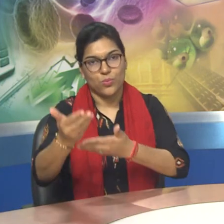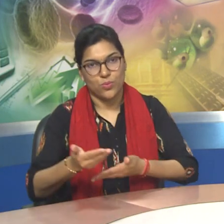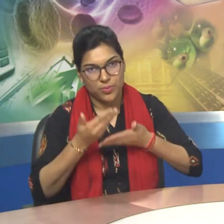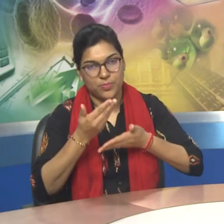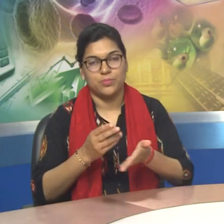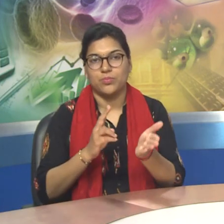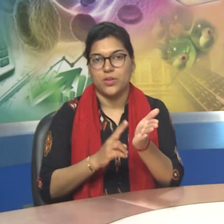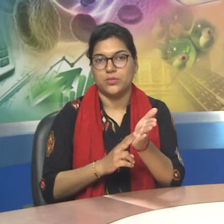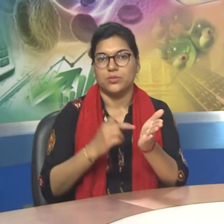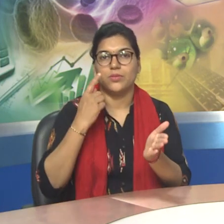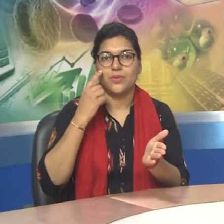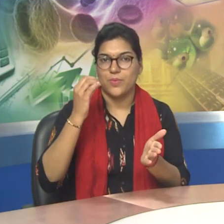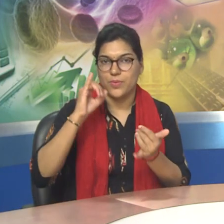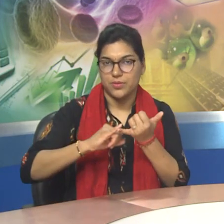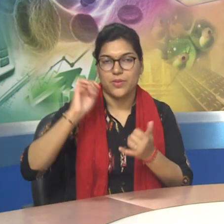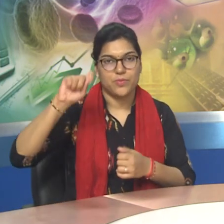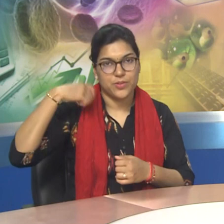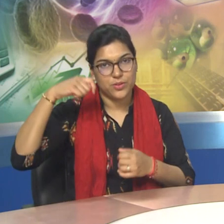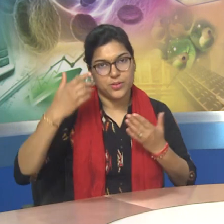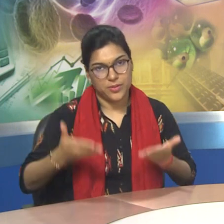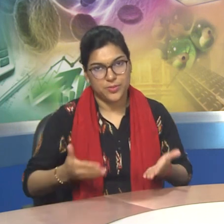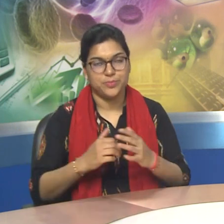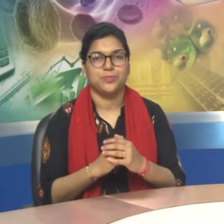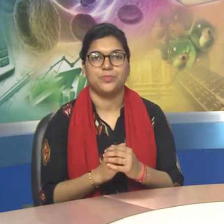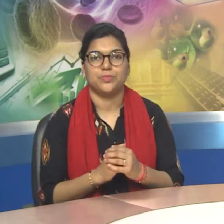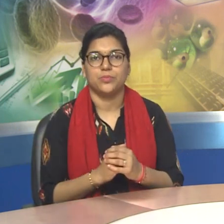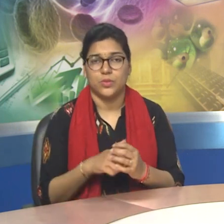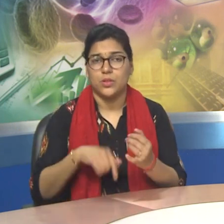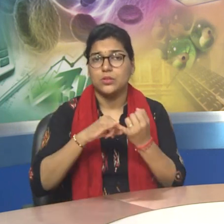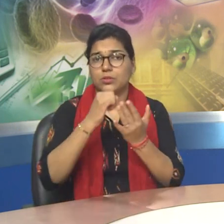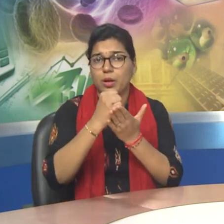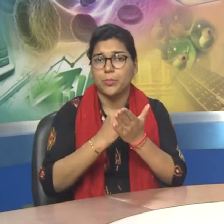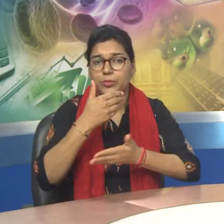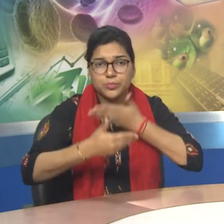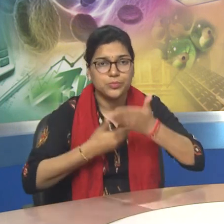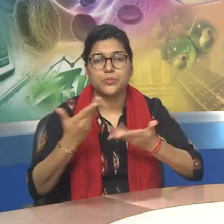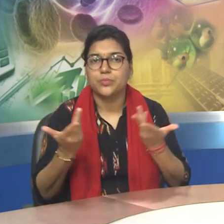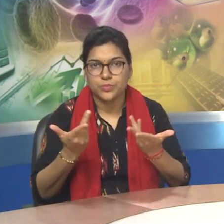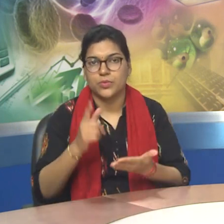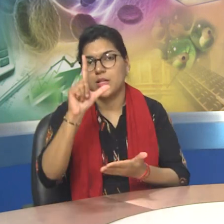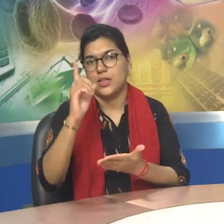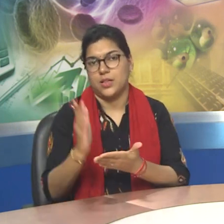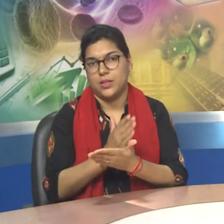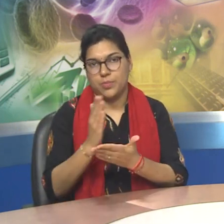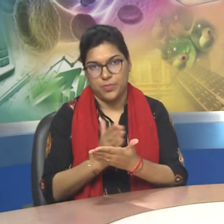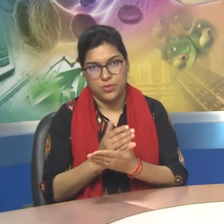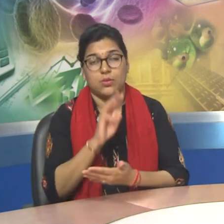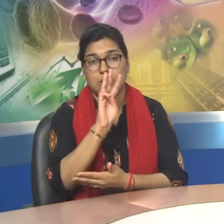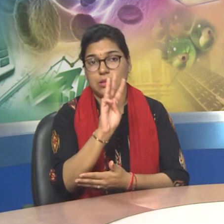Welcome you all in this educational video of N.I.O.S. Subject,